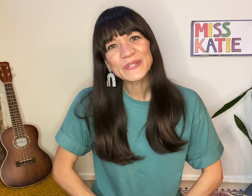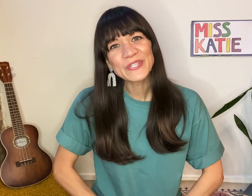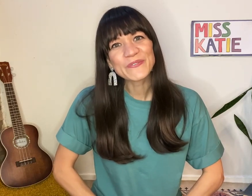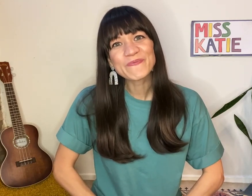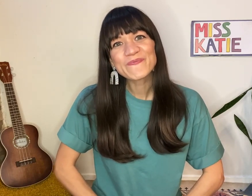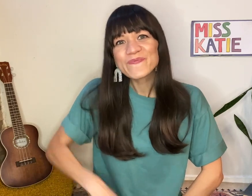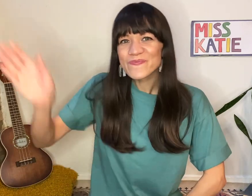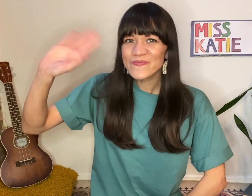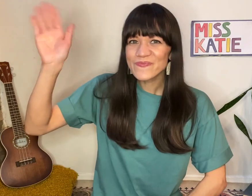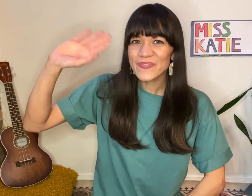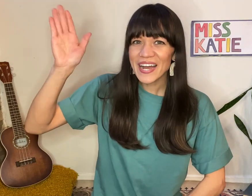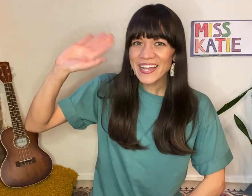soon. Bye!